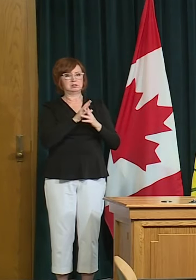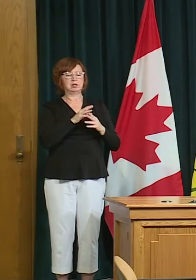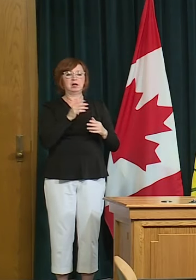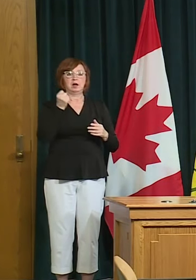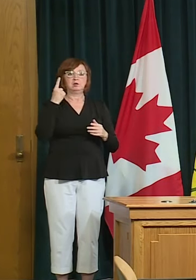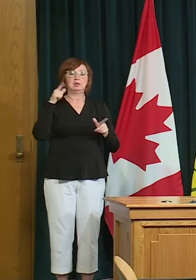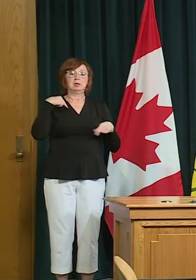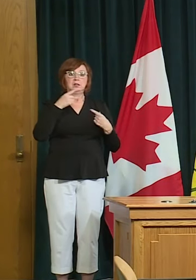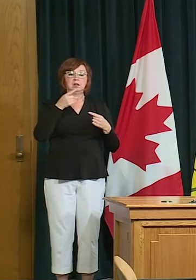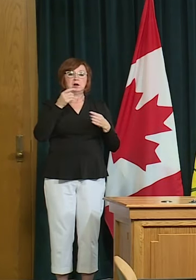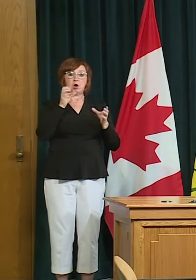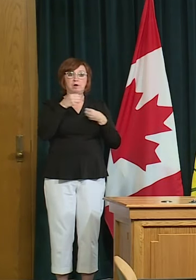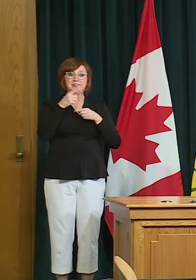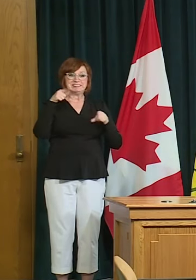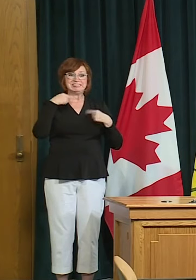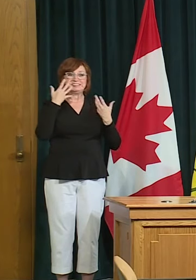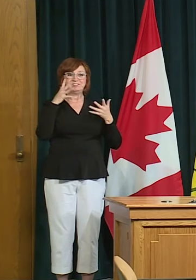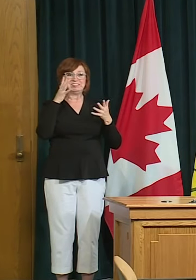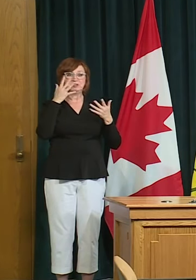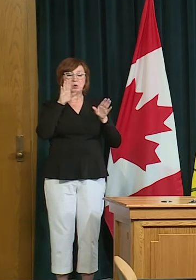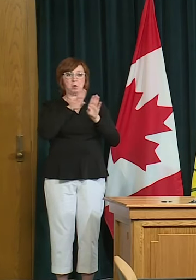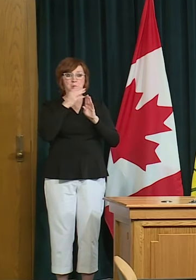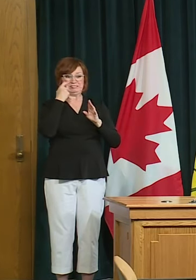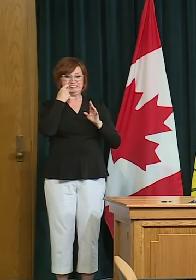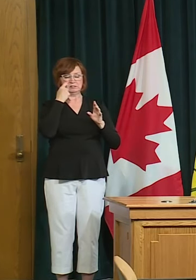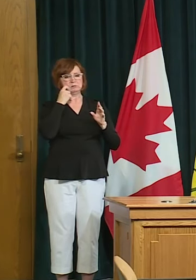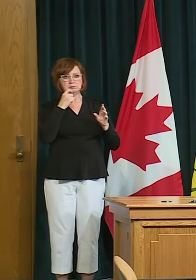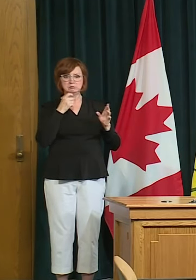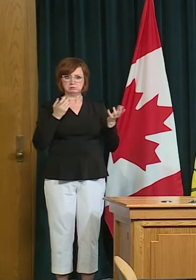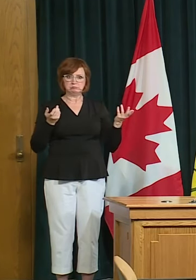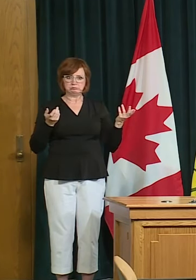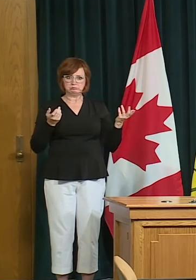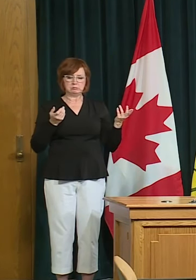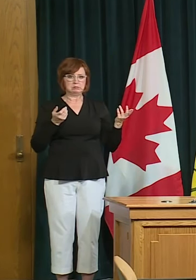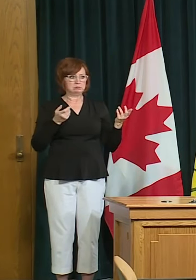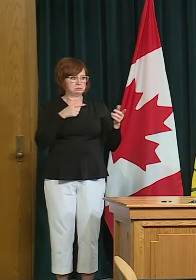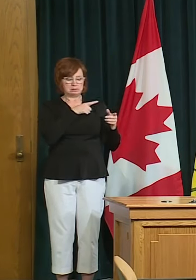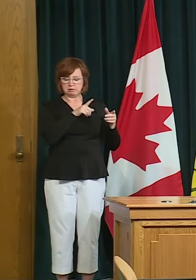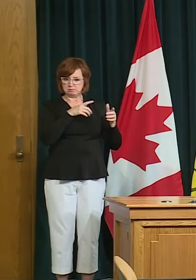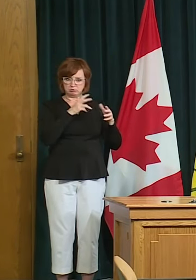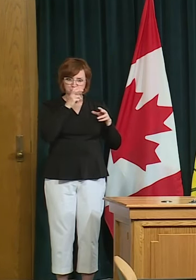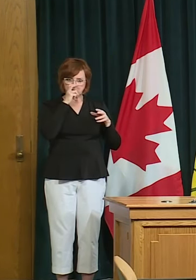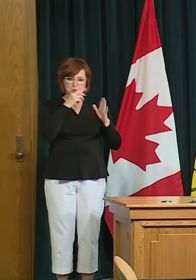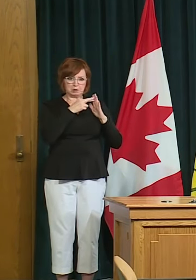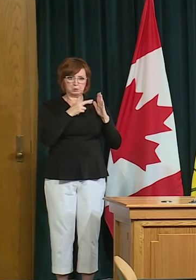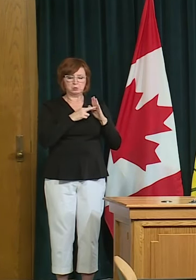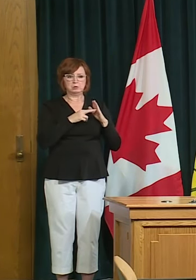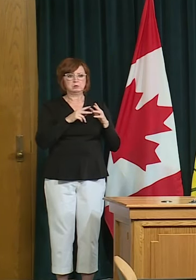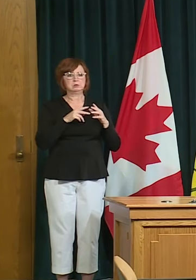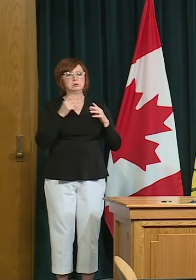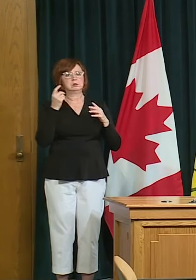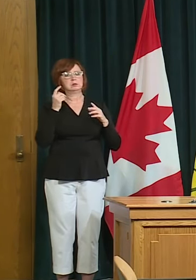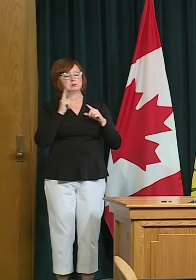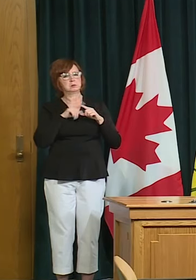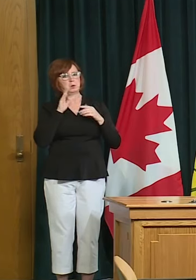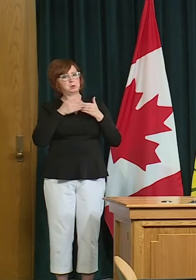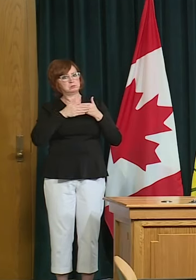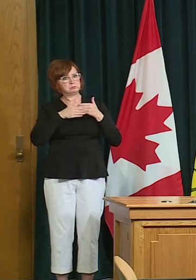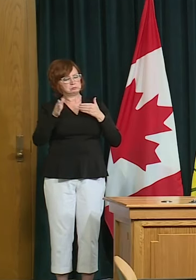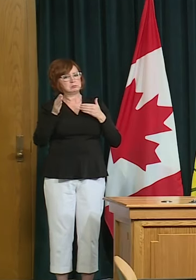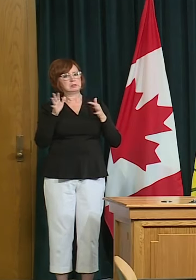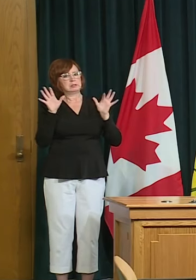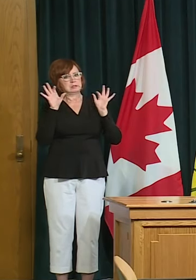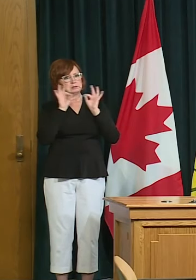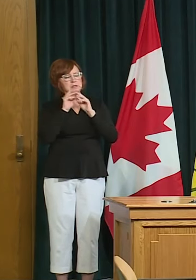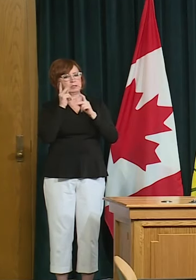so the same principles we will we have to do as we re-enter workplaces and you know crown corporations other industries that some